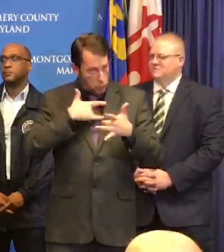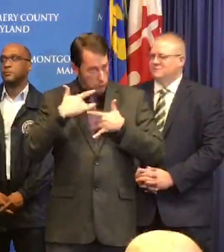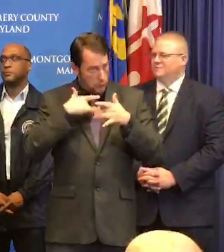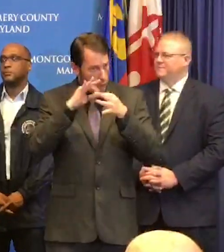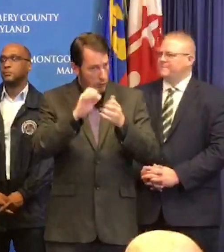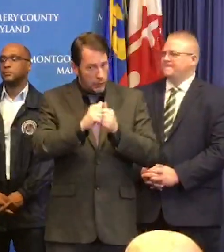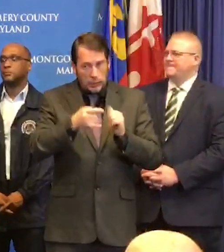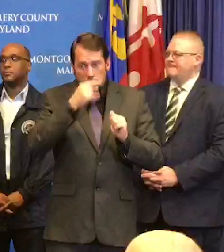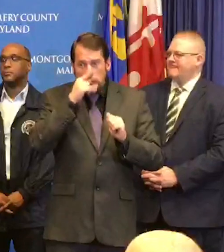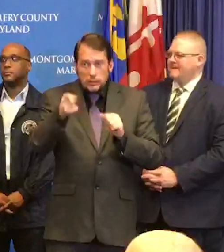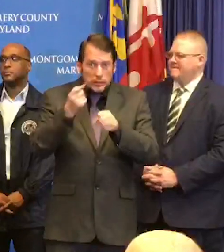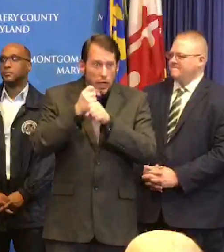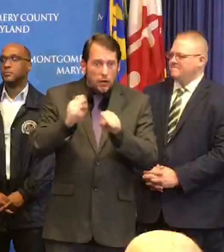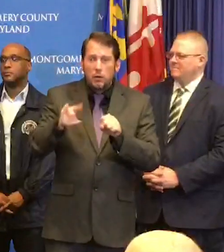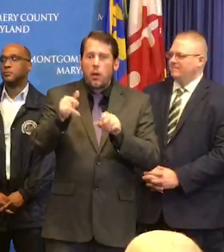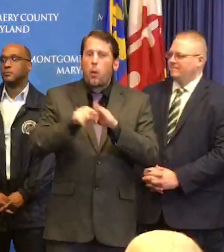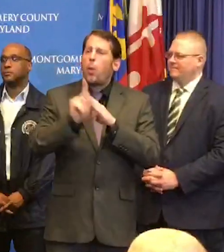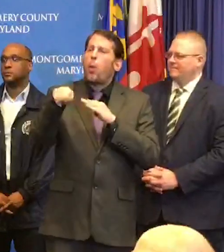a concern?